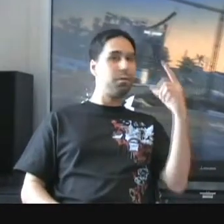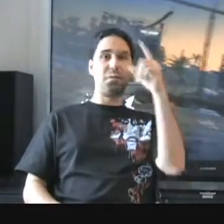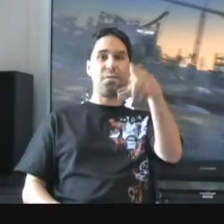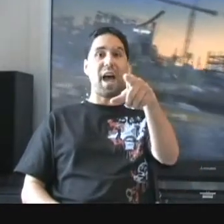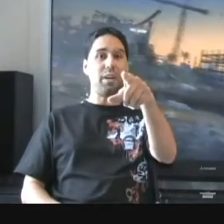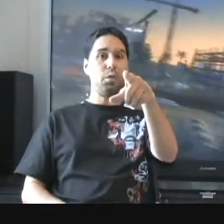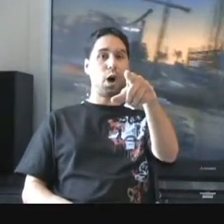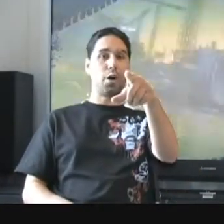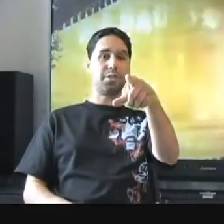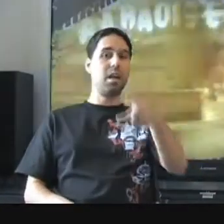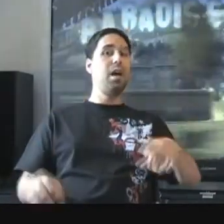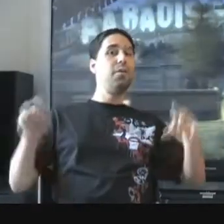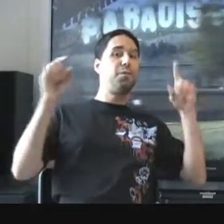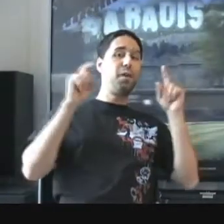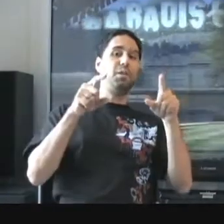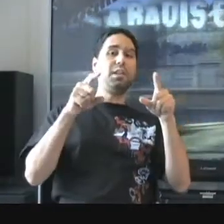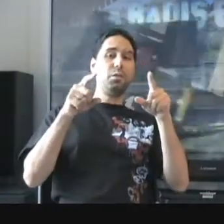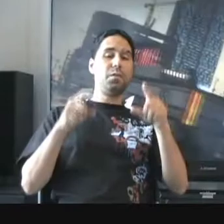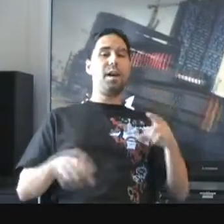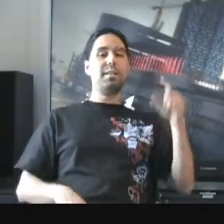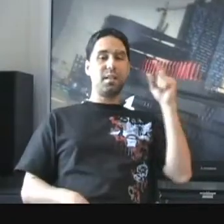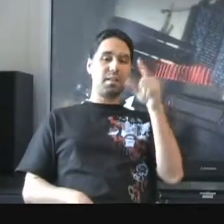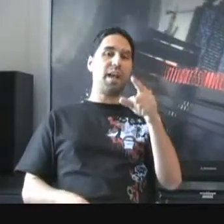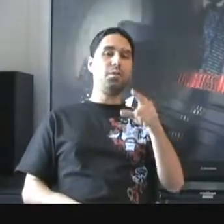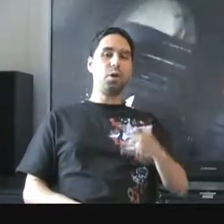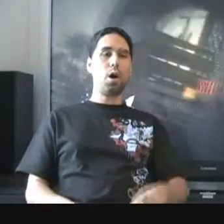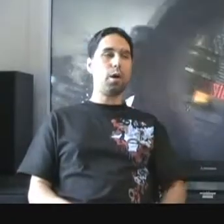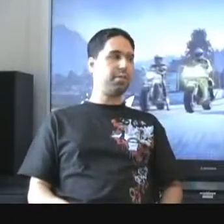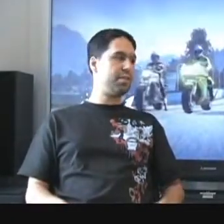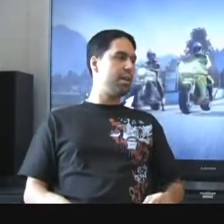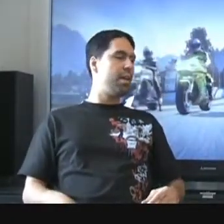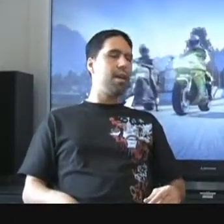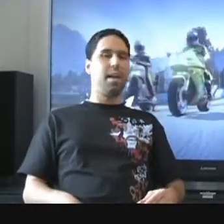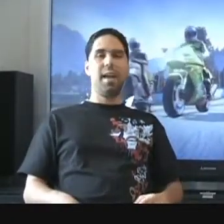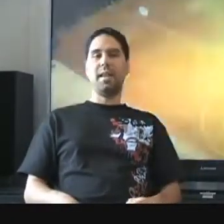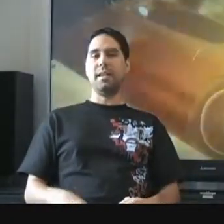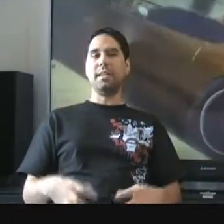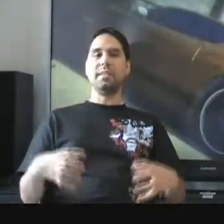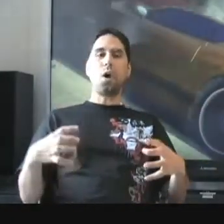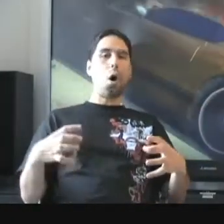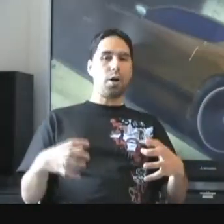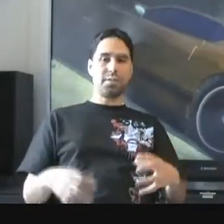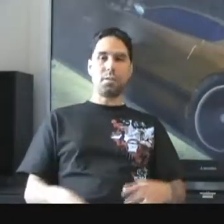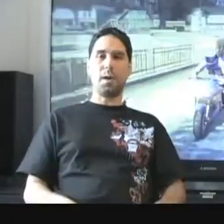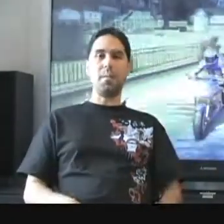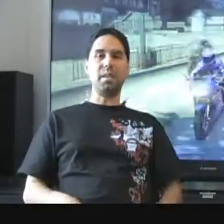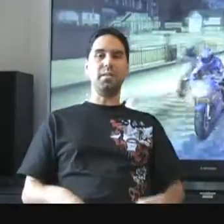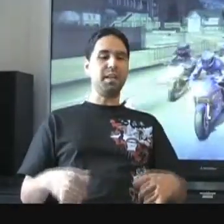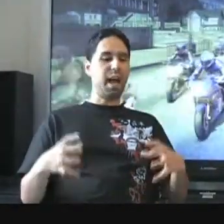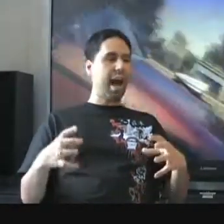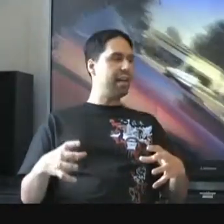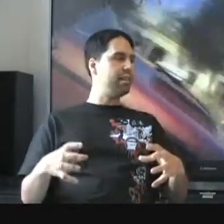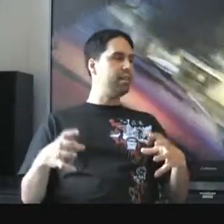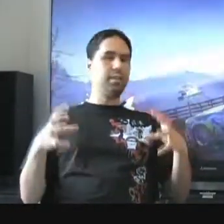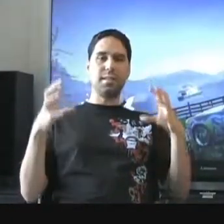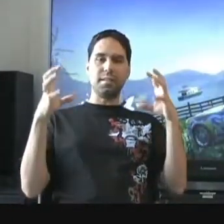Nine. Nine new cars. Fifteen new events, nine new cars, and it is awesome. I mean, the island is